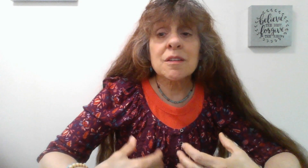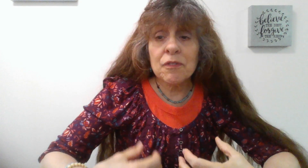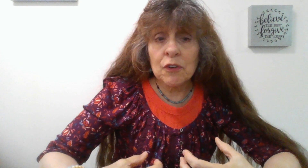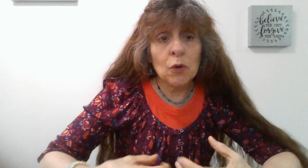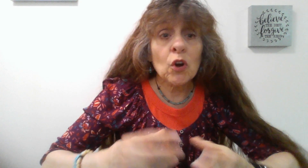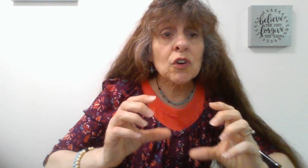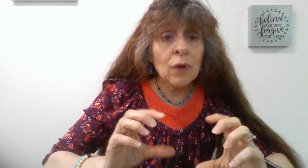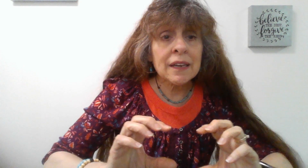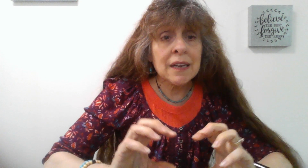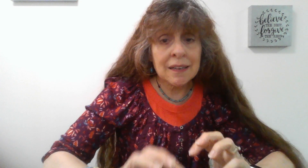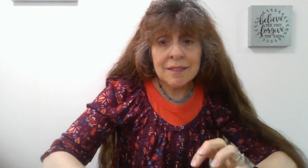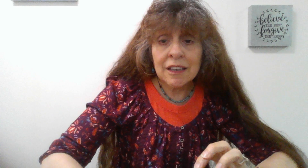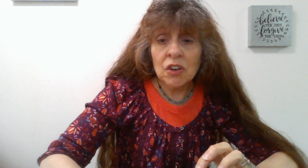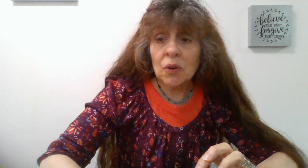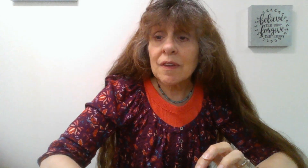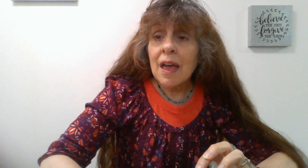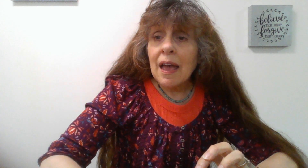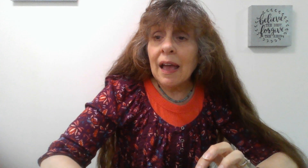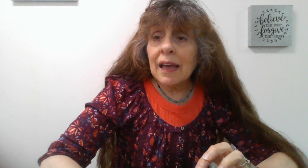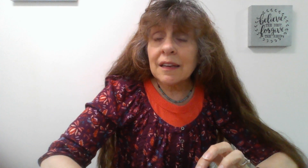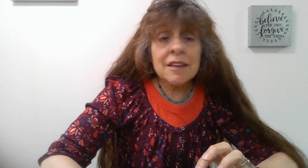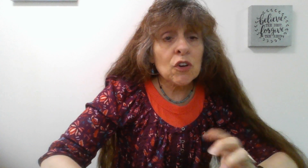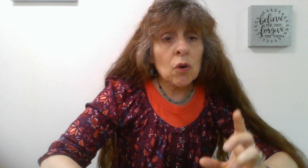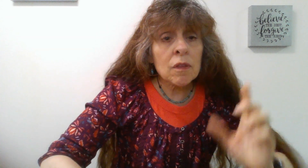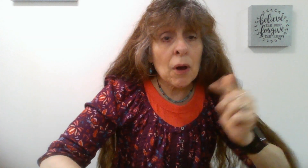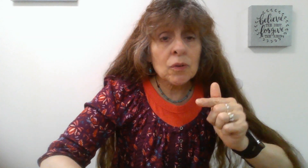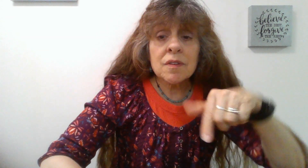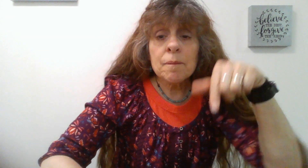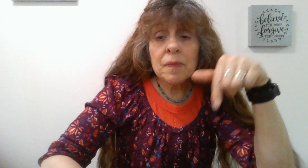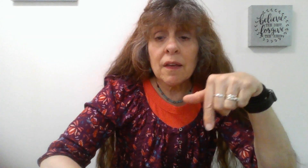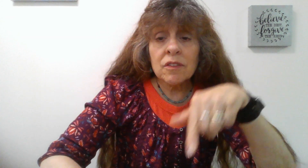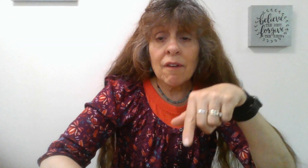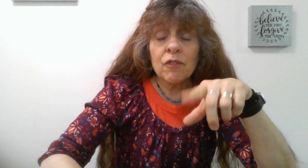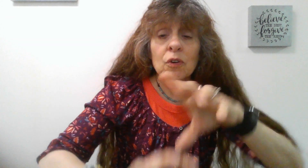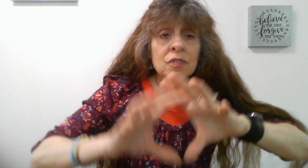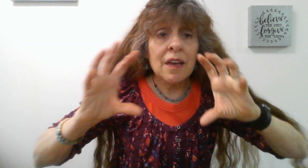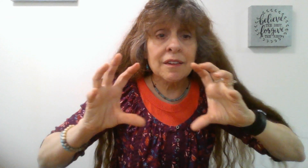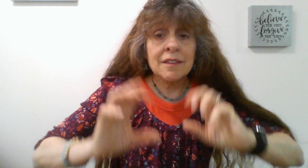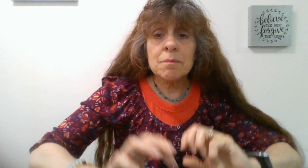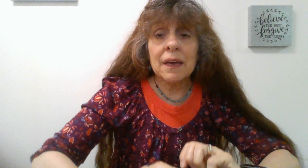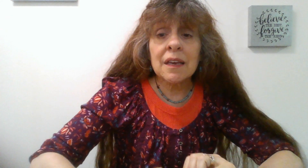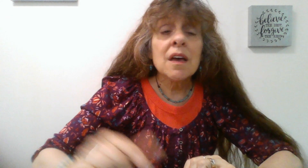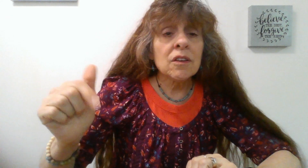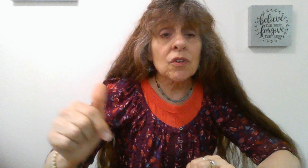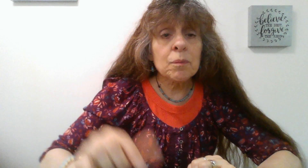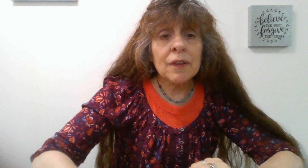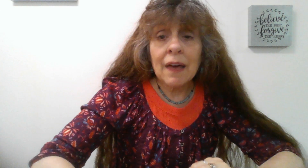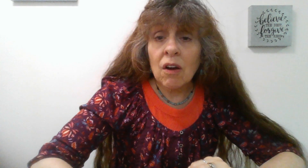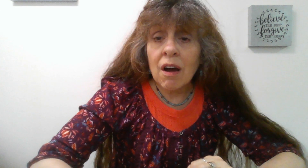to be fearful. Or you can write it on a sticky note. And if you go to the post, you have the verse nice and big. You can print that off